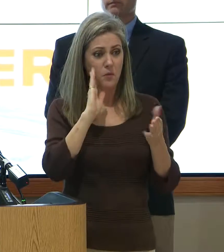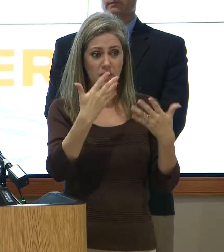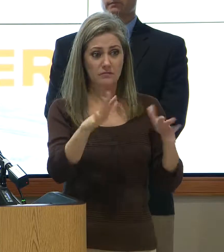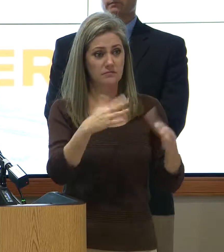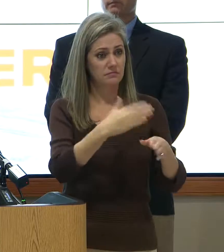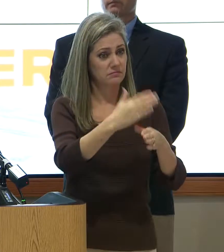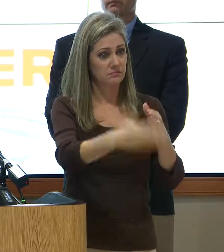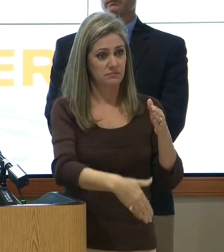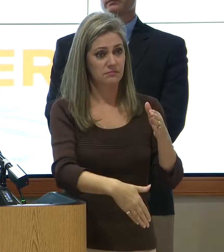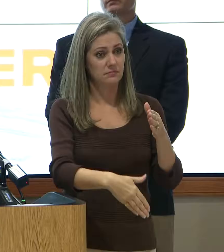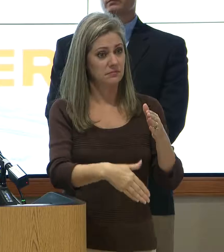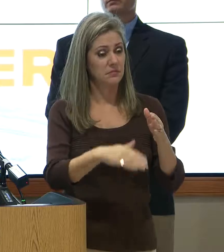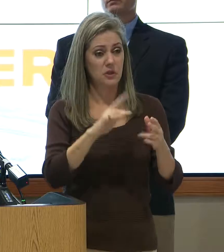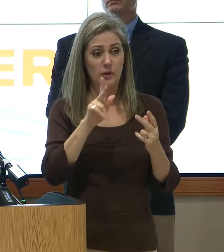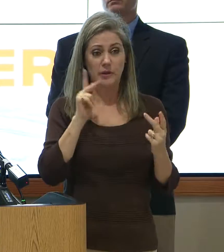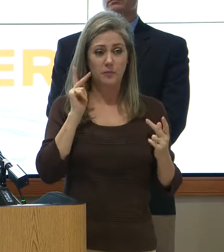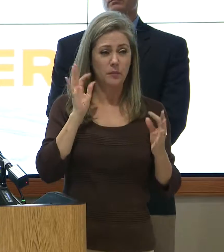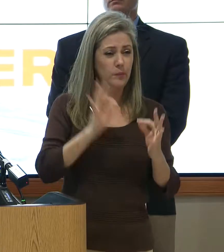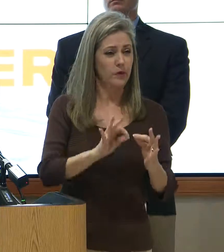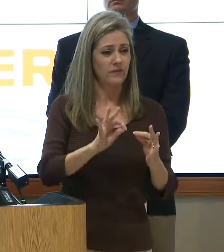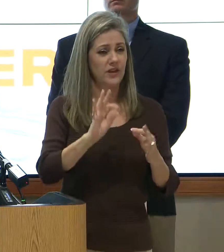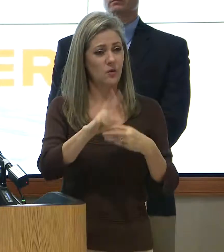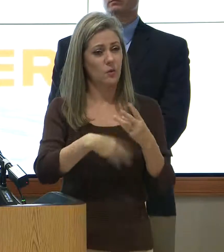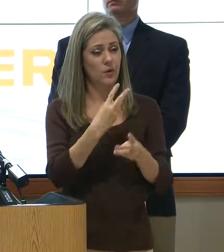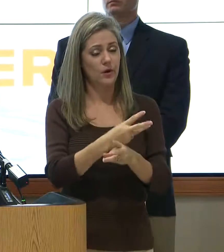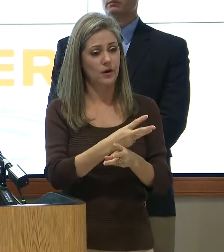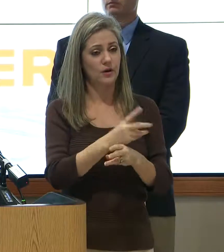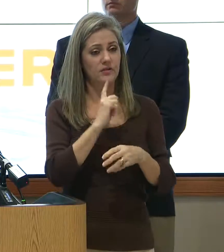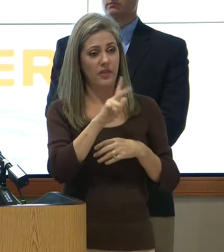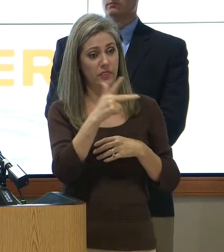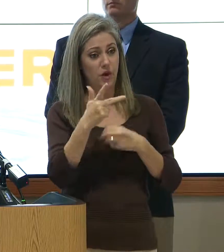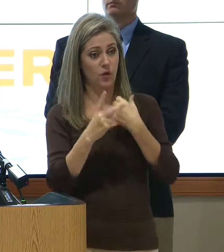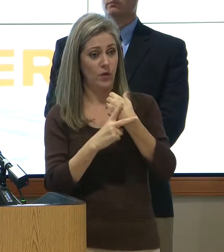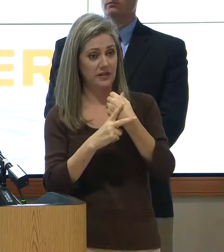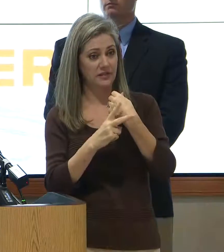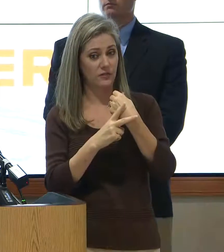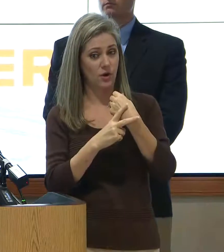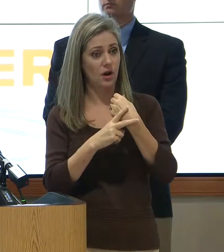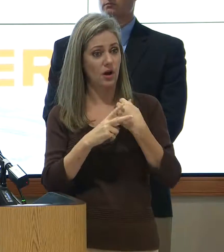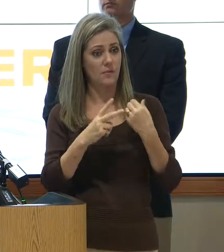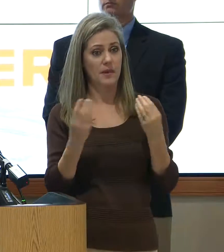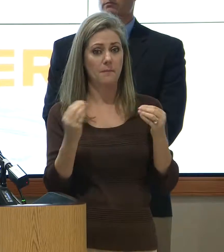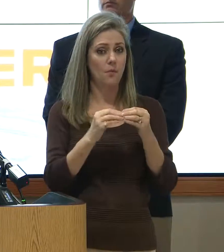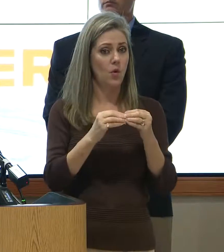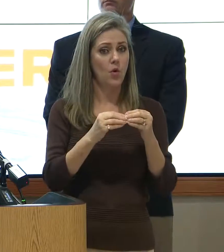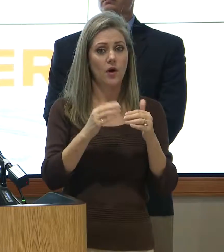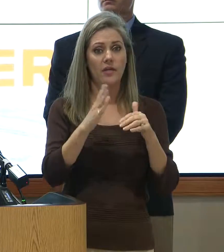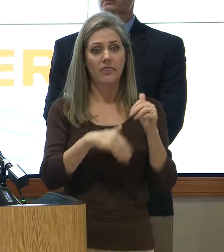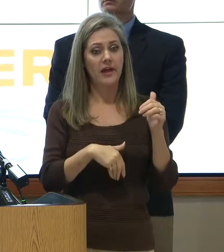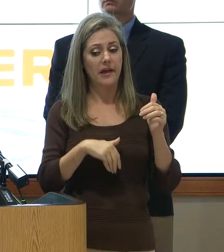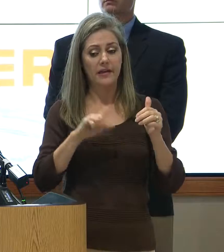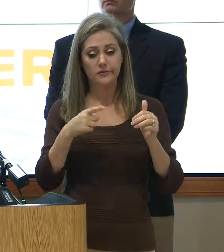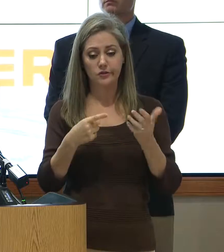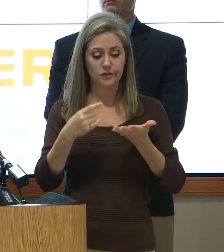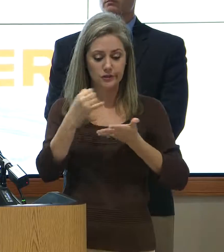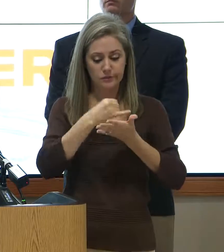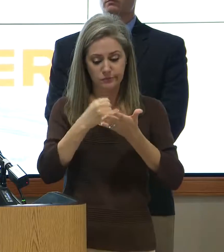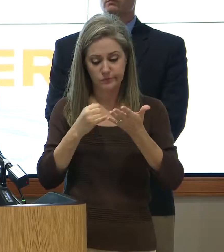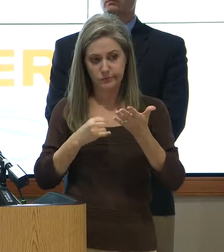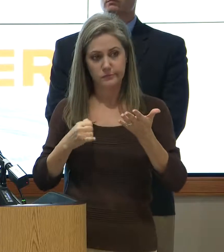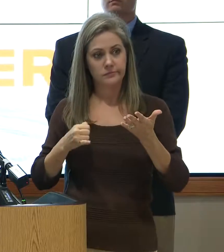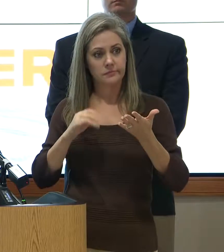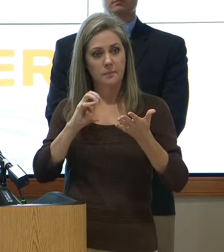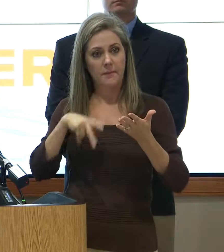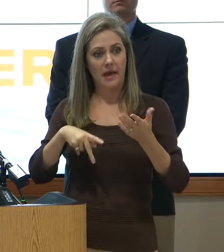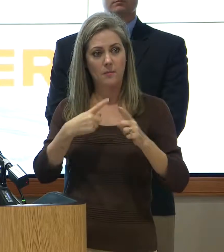than they are. In an ideal world, the third reservoir would be more than just some lines on a map from decades ago